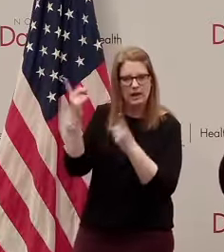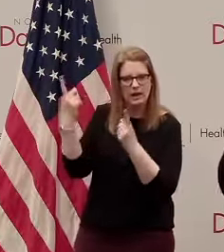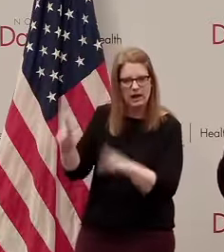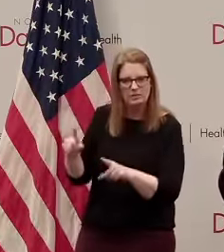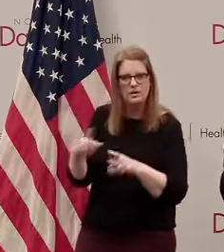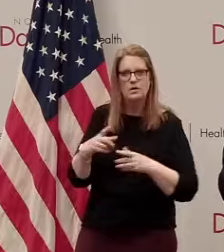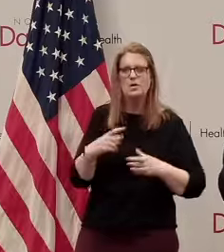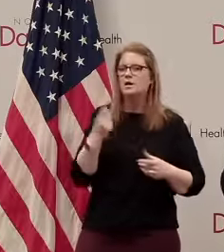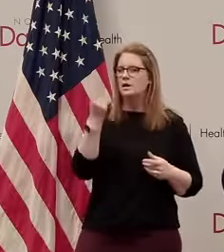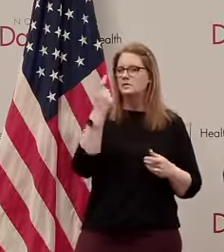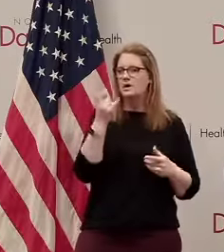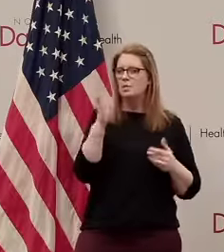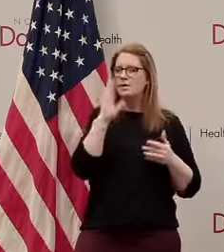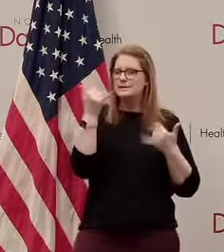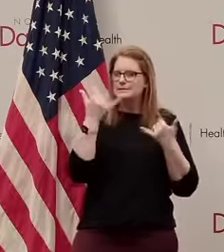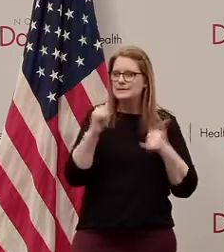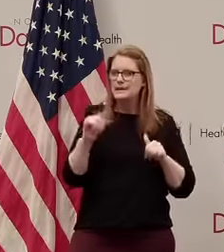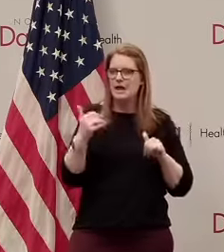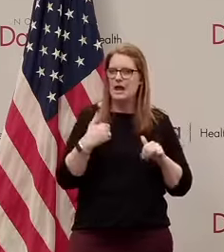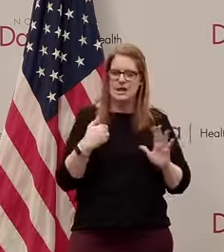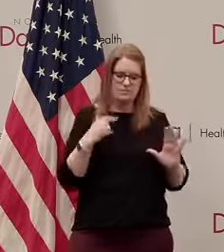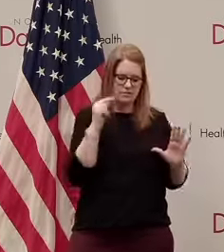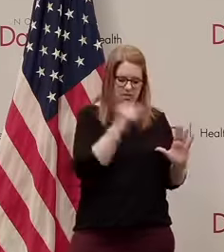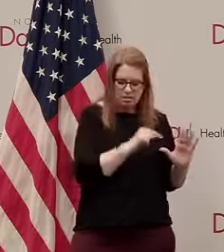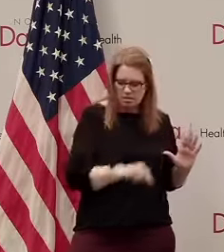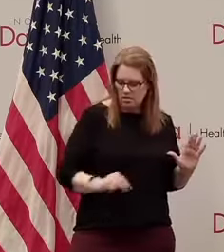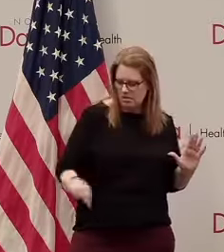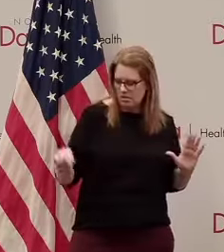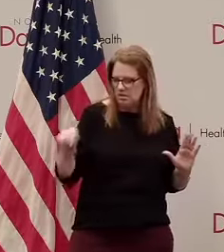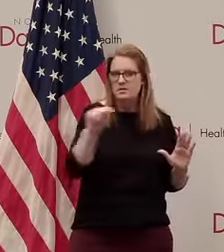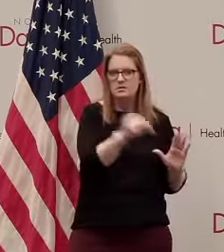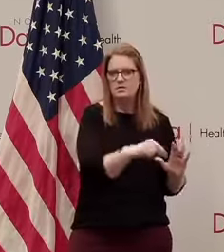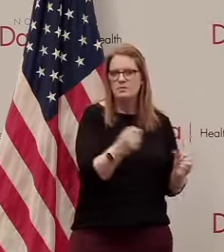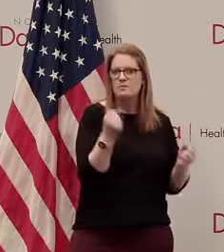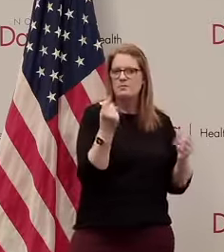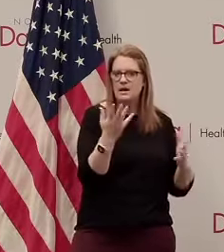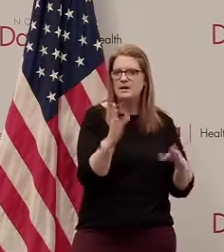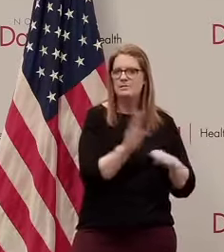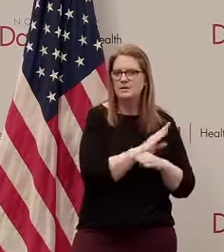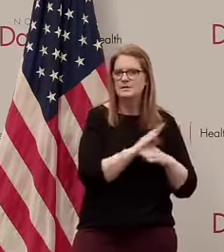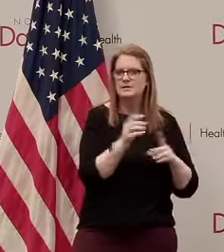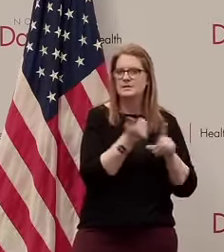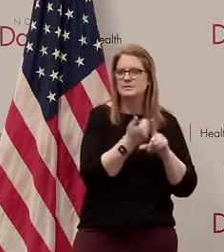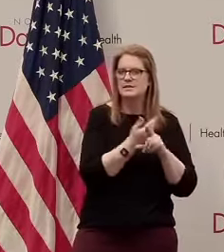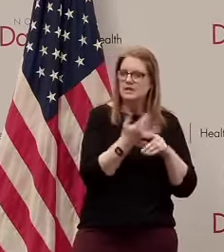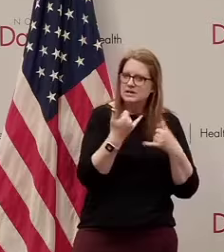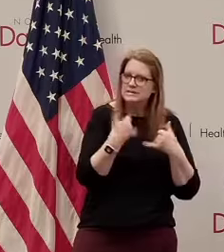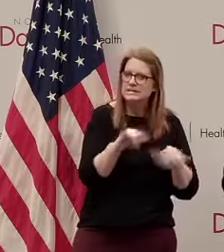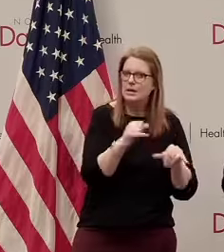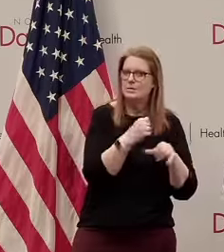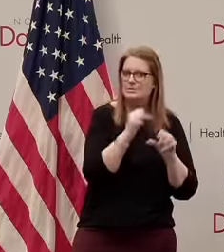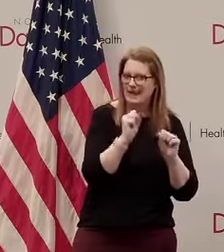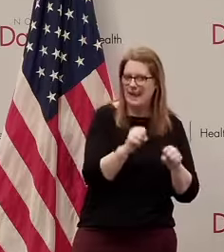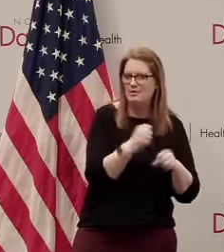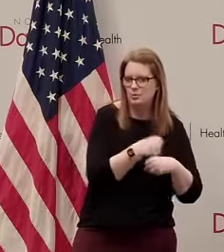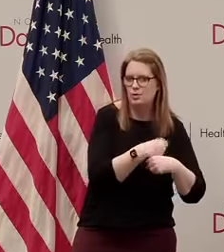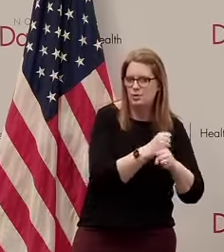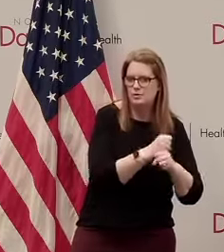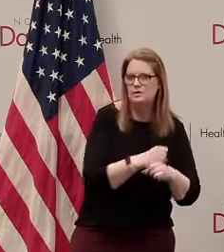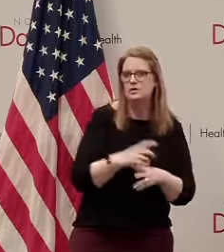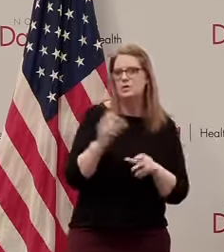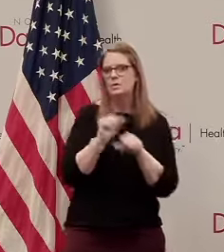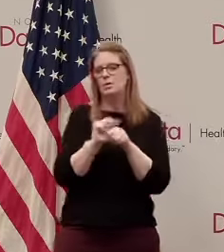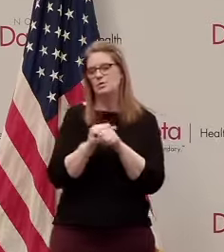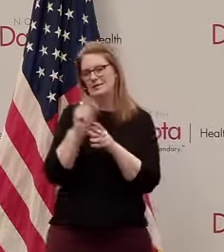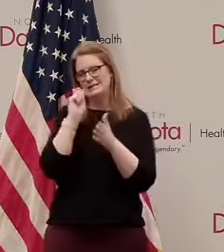and some providers and some service sector companies that are still standing at the end of this so we've been working with Secretary